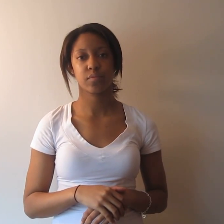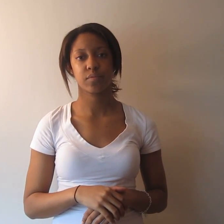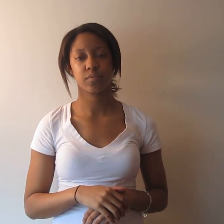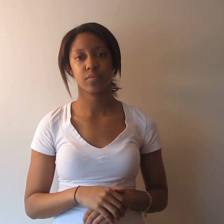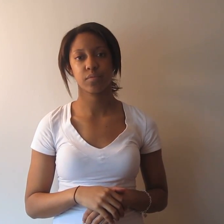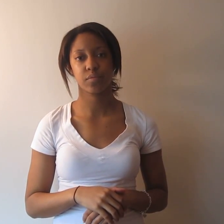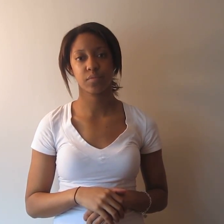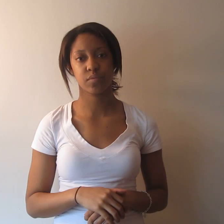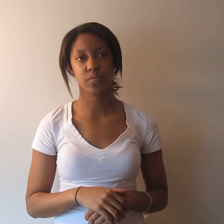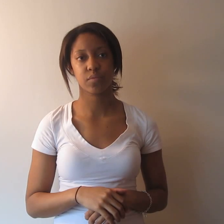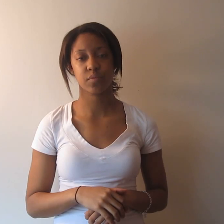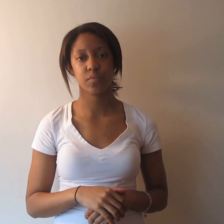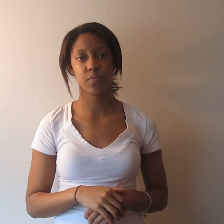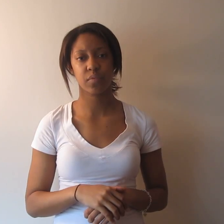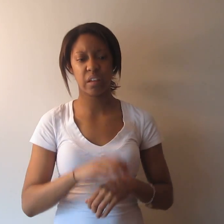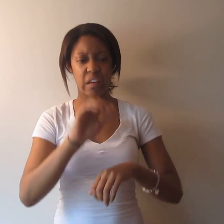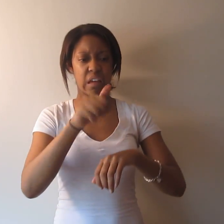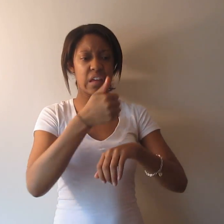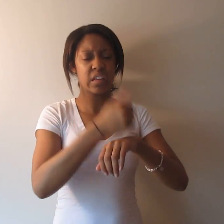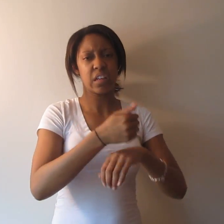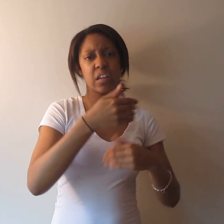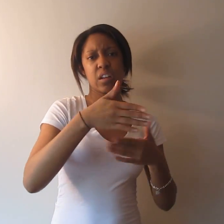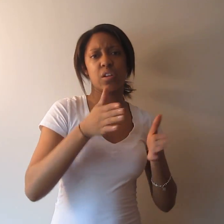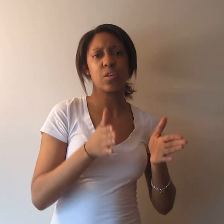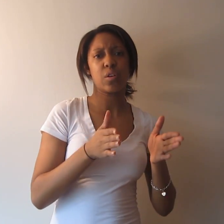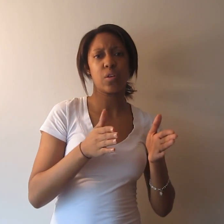Set up room to accommodate deaf and hard of hearing individuals.